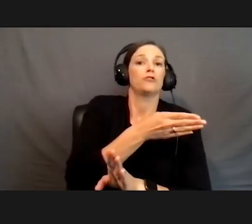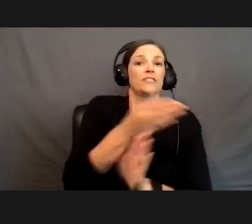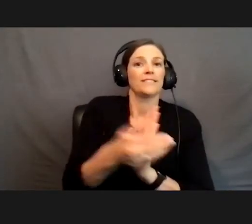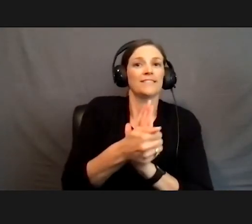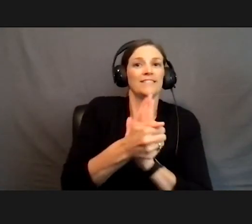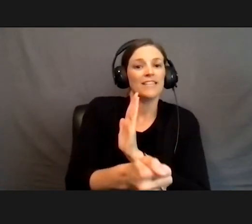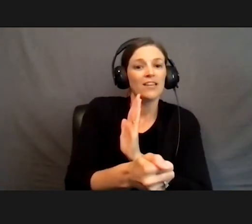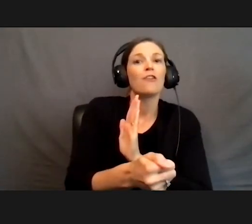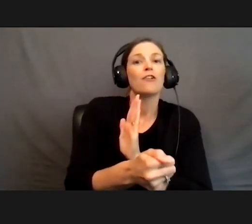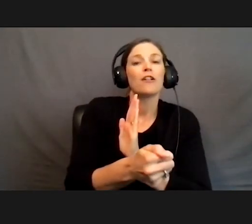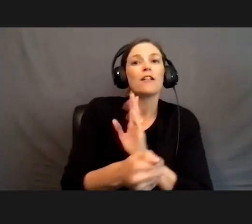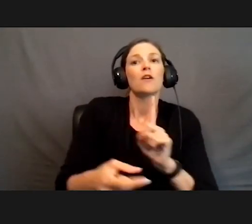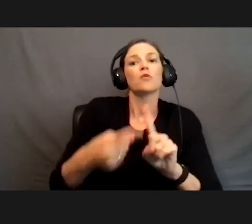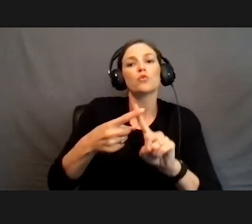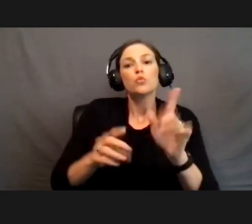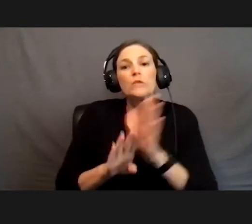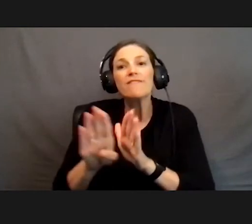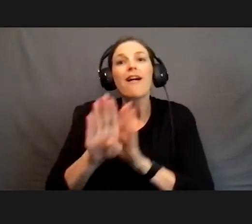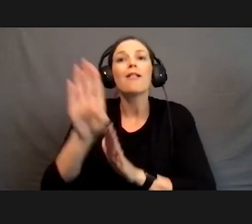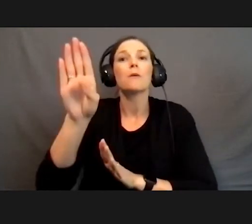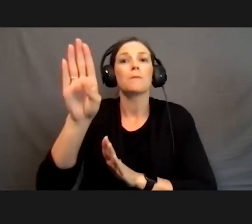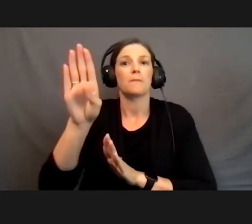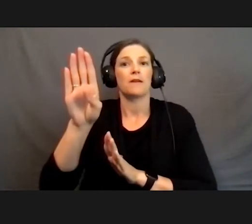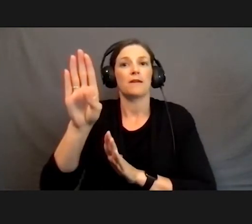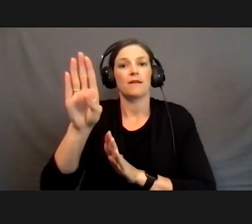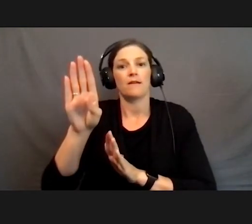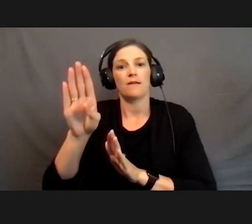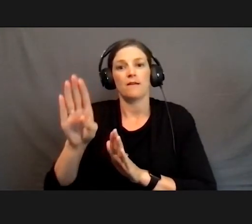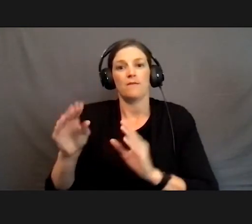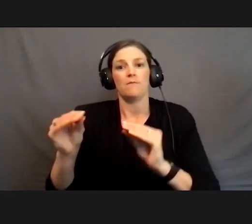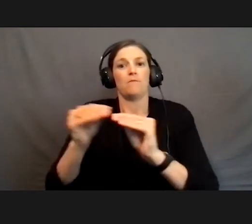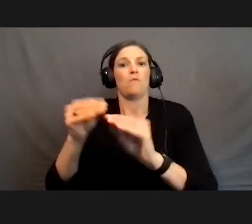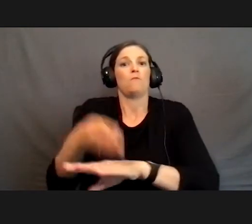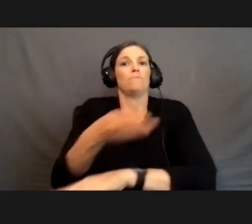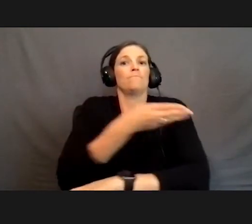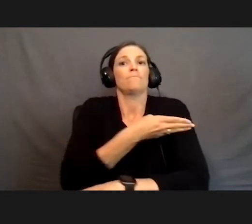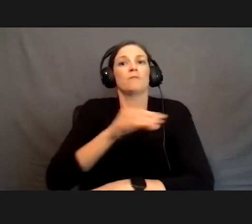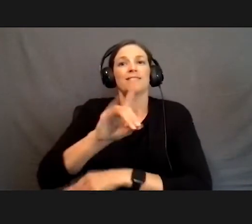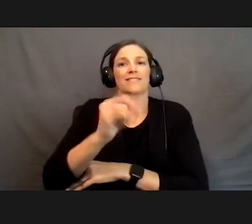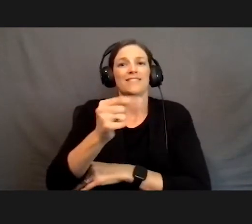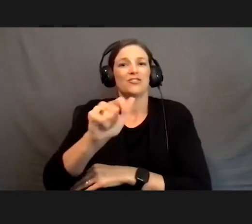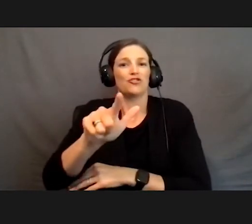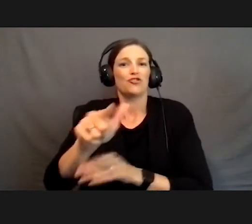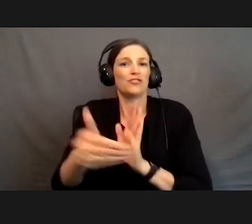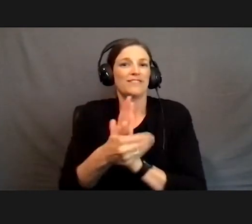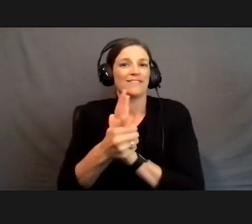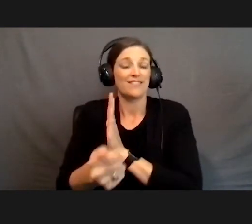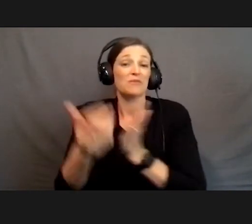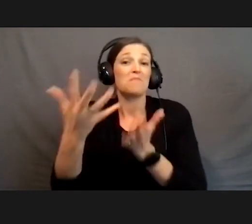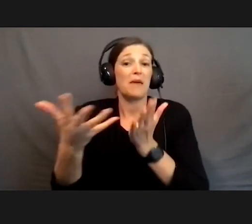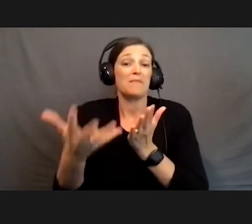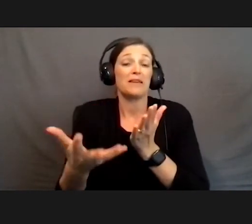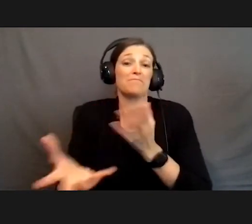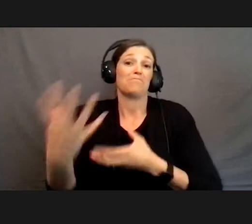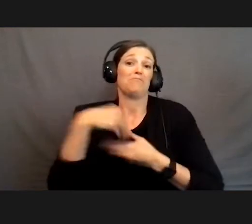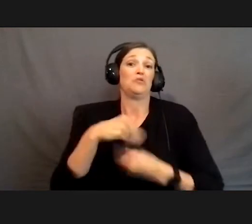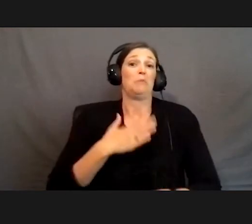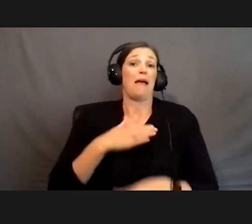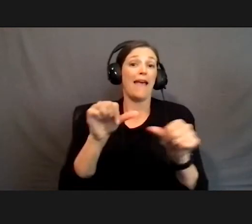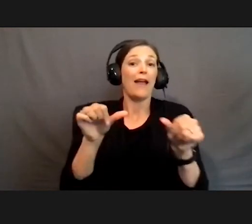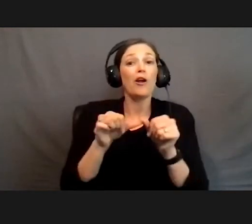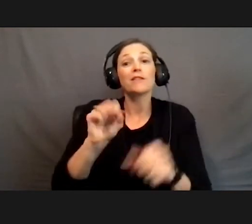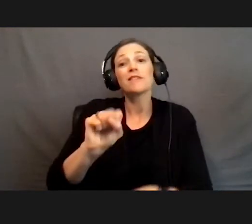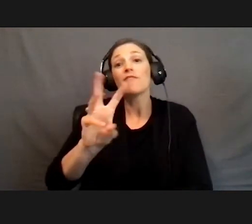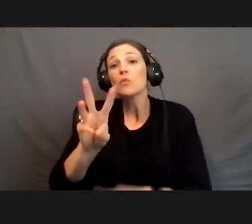even developing and furthering their digital skill set into perhaps my area, into software development or